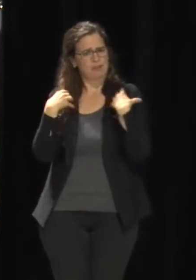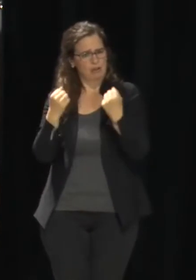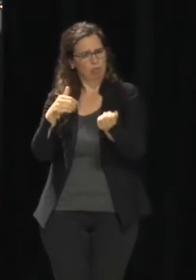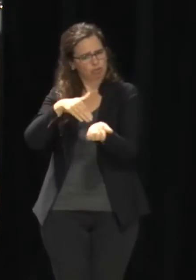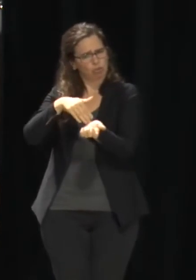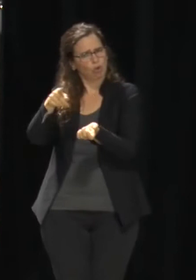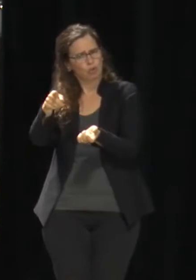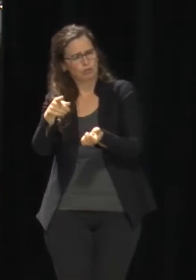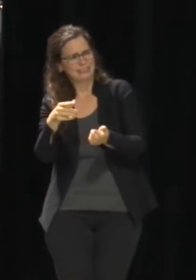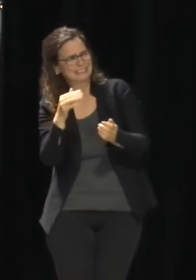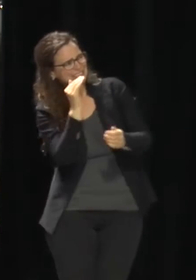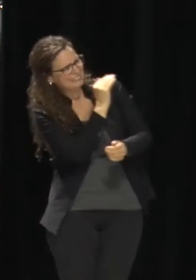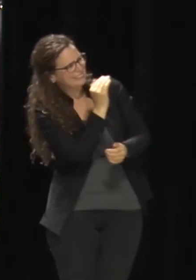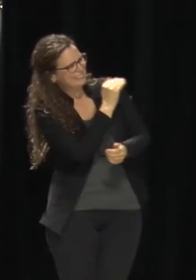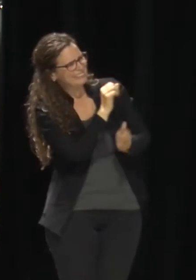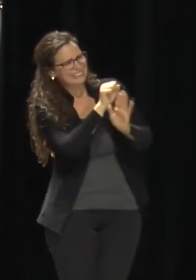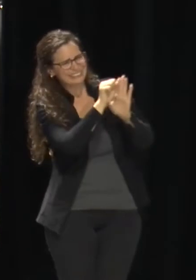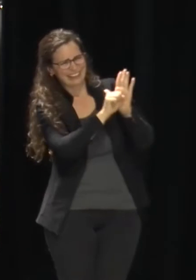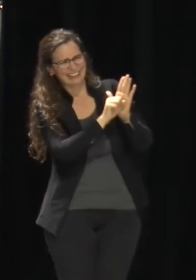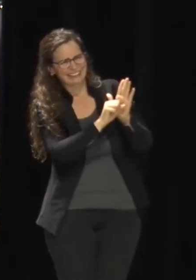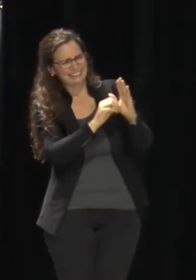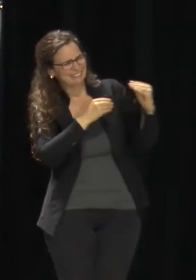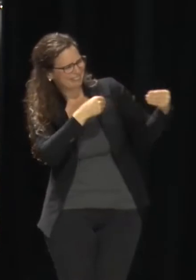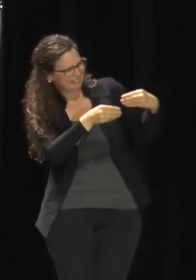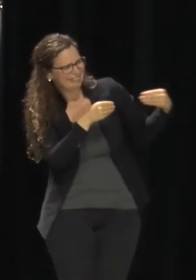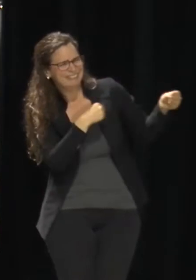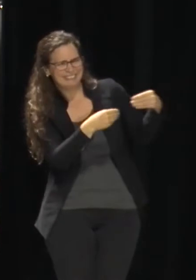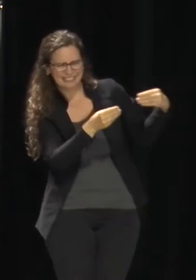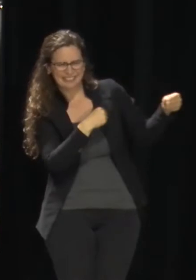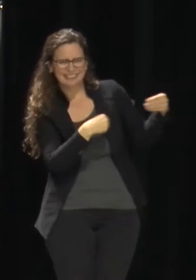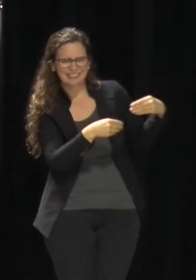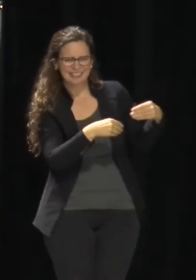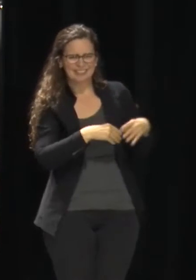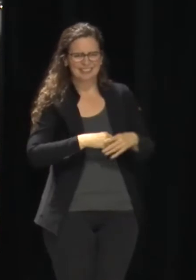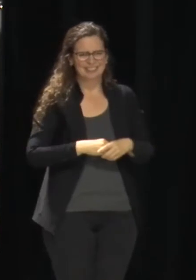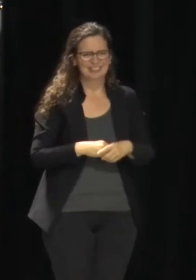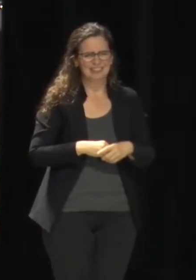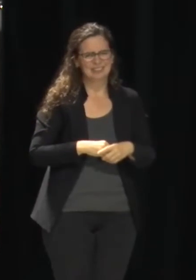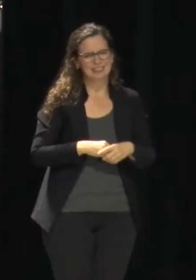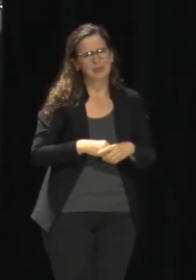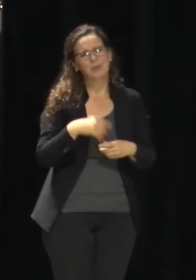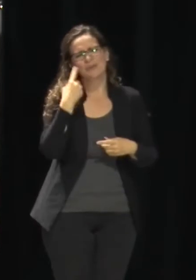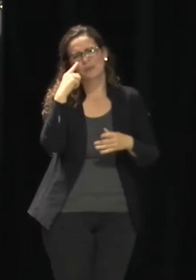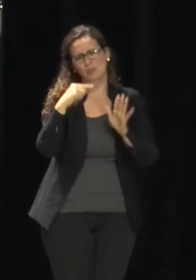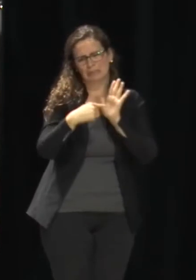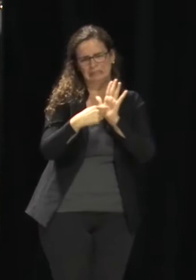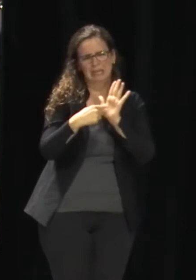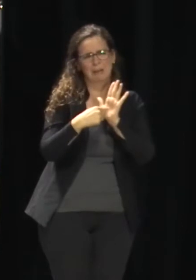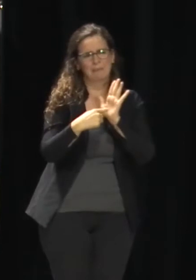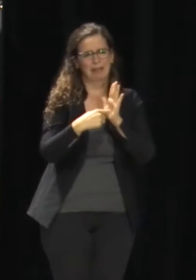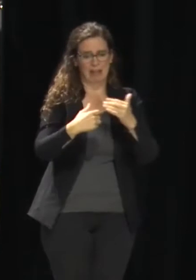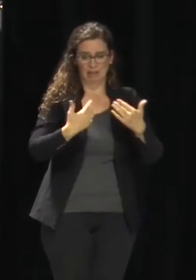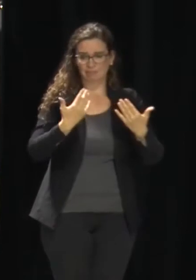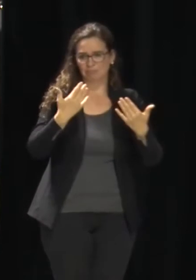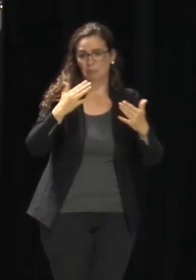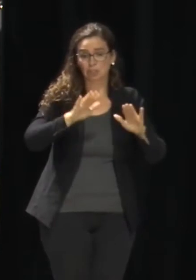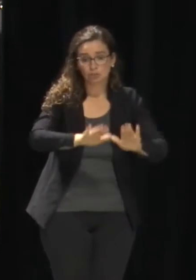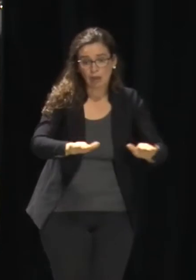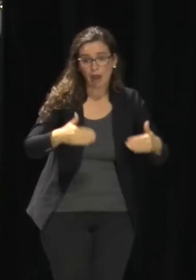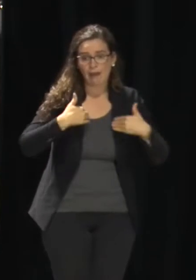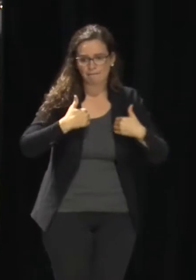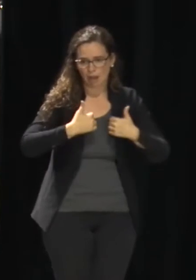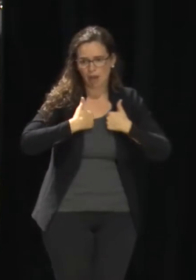asthmatic, they go to their doctor, their doctor knows them, they say, I'm not going to give them a COVID test because it's asthma, that no,